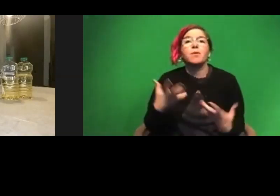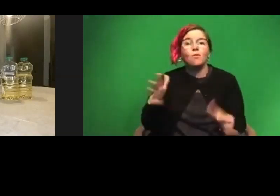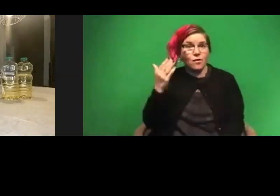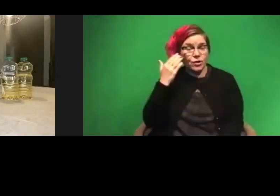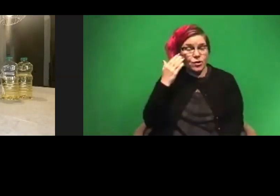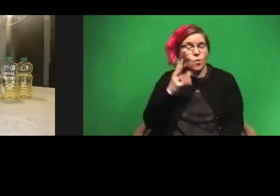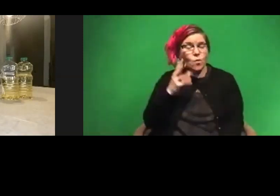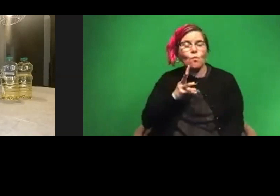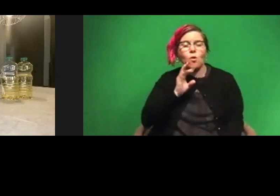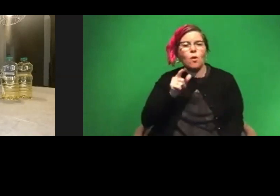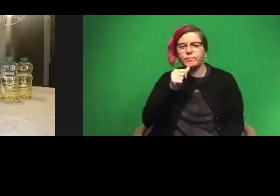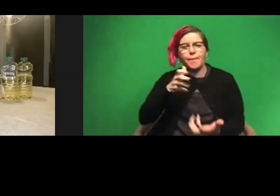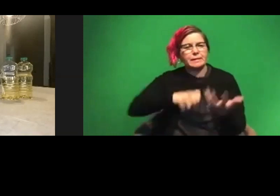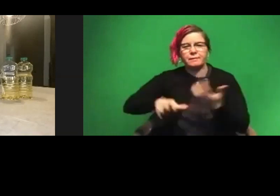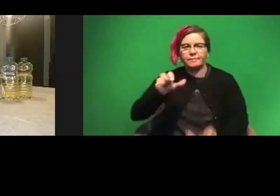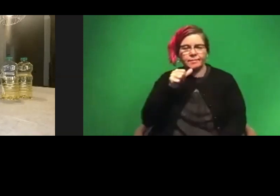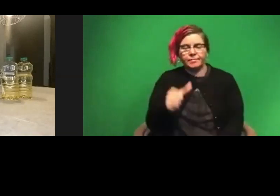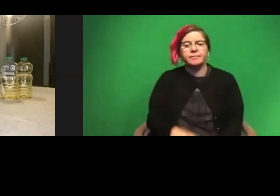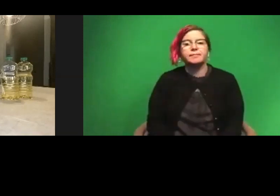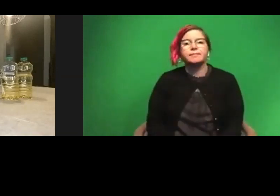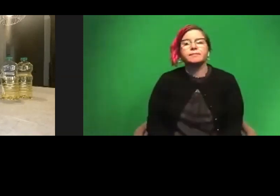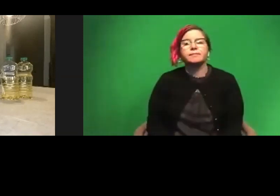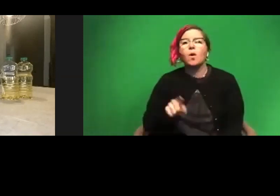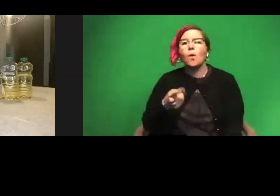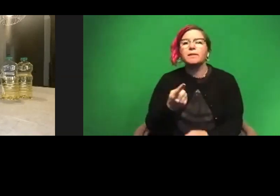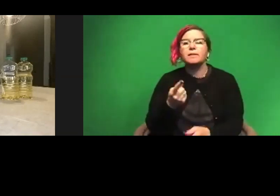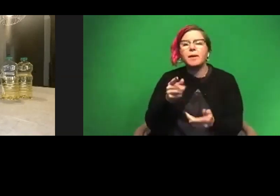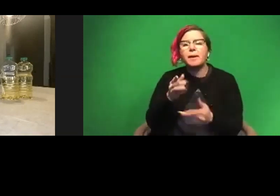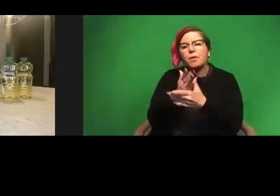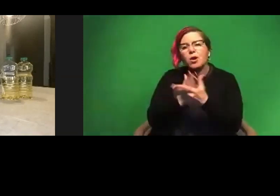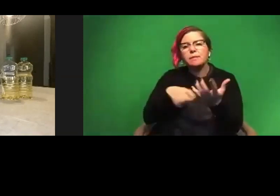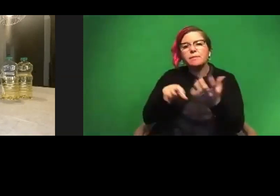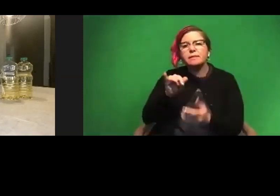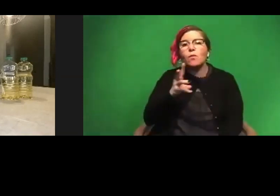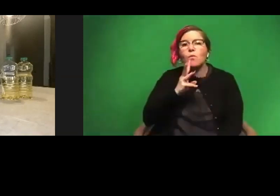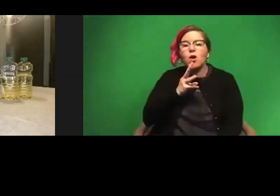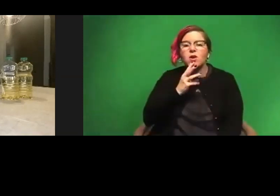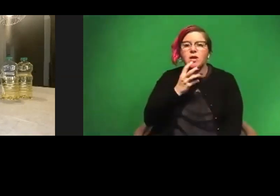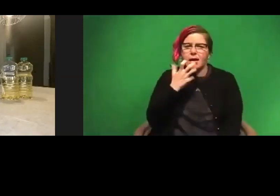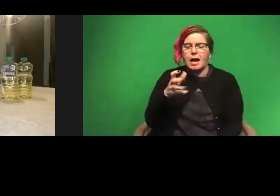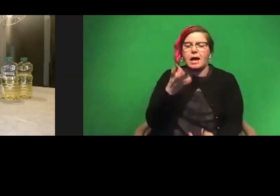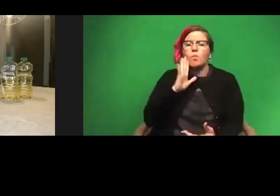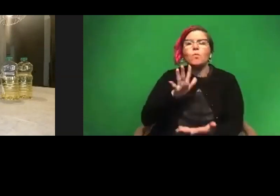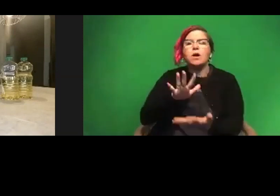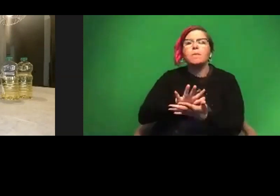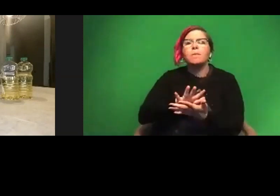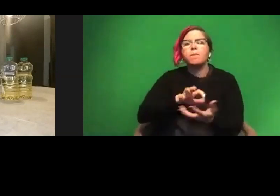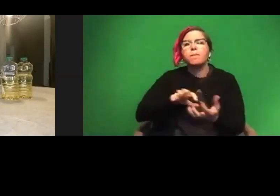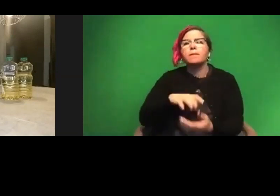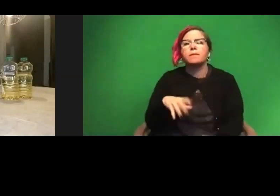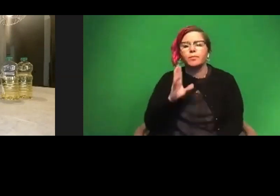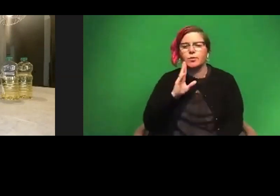water and oil do not mix. The only time you can make it partially mix is if your water is very hot. And we're going to use cold water today.